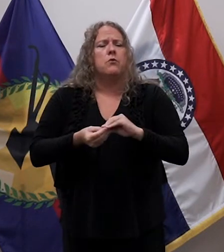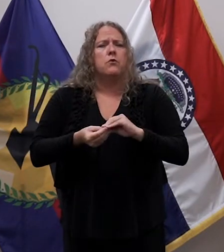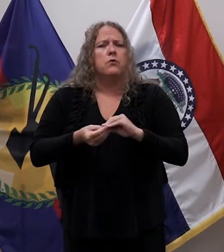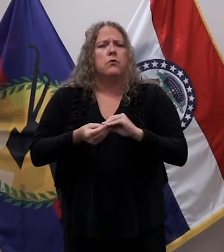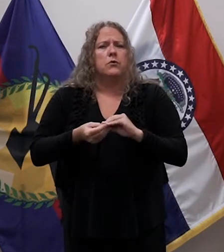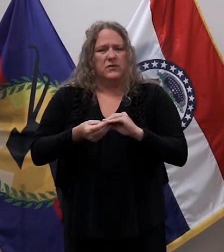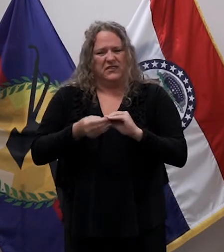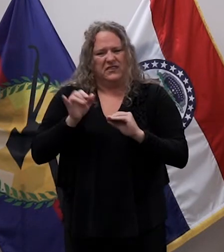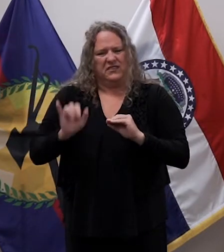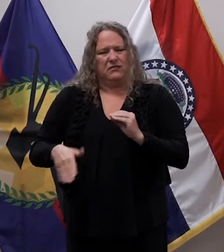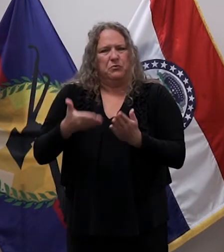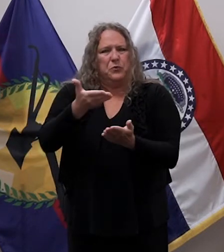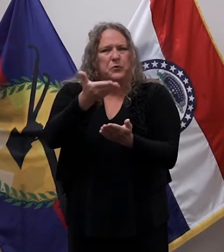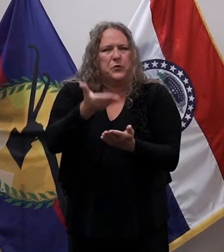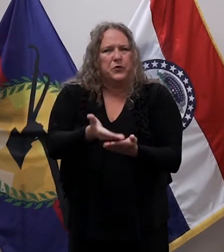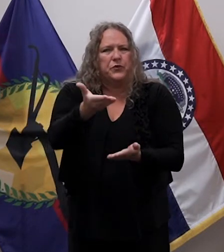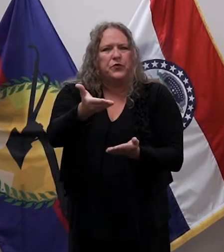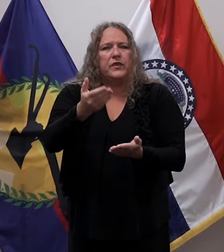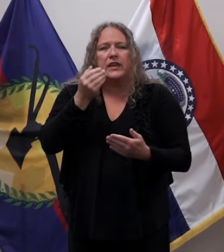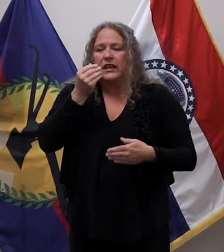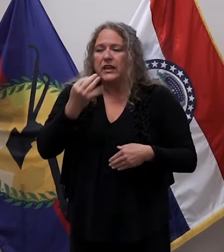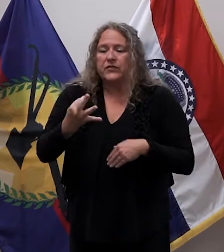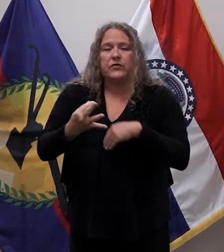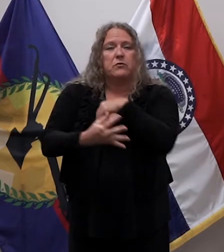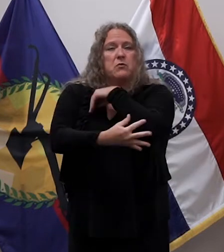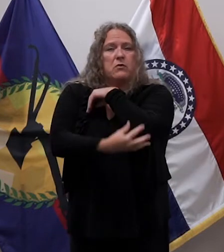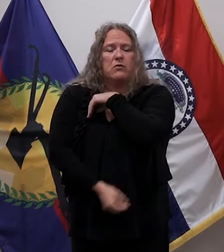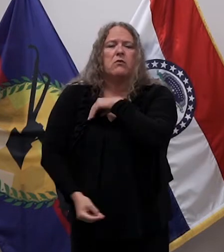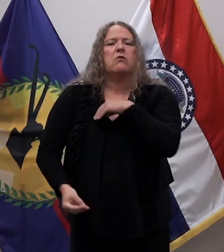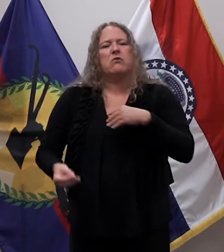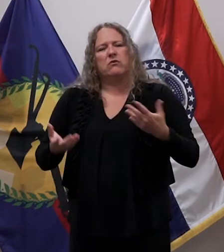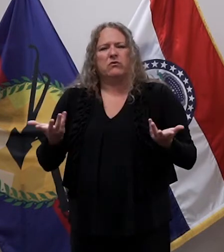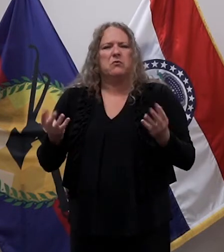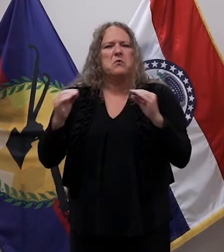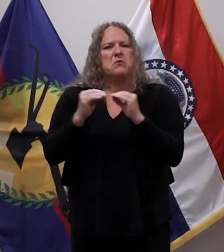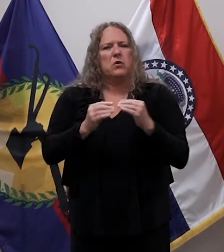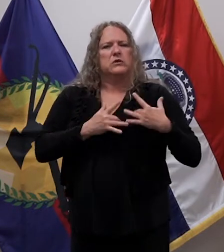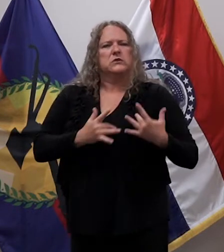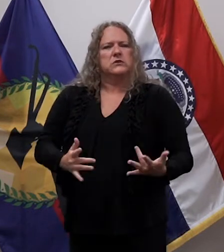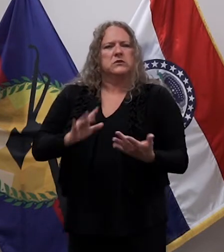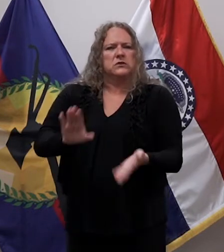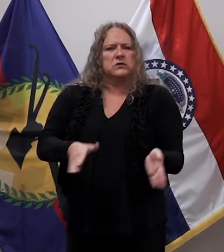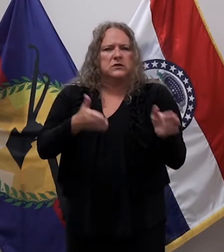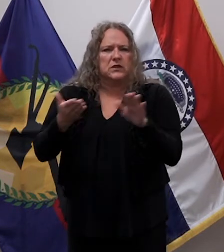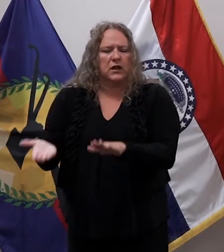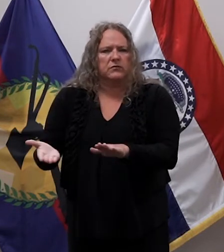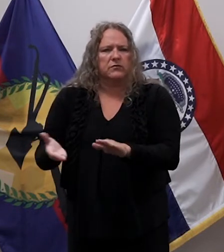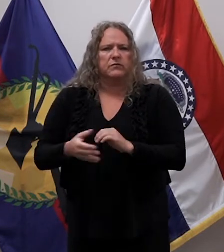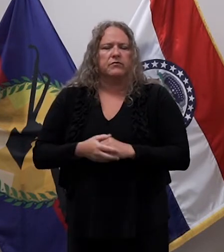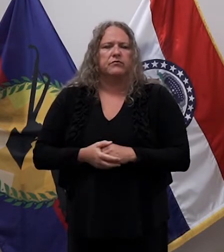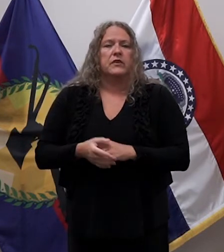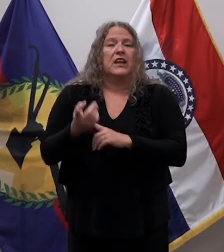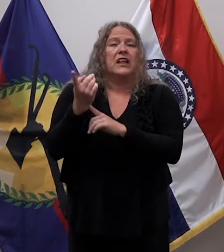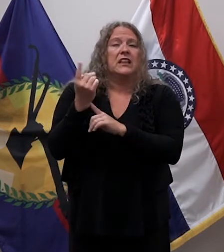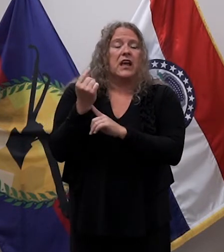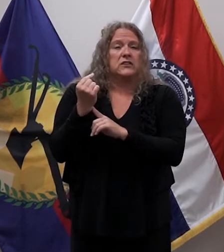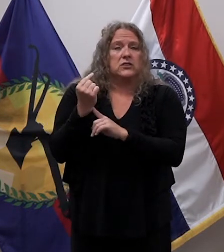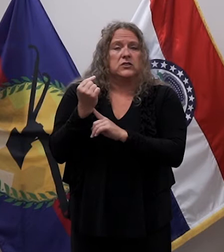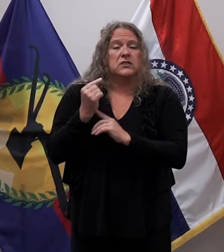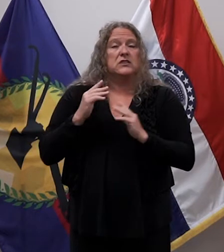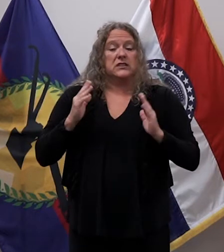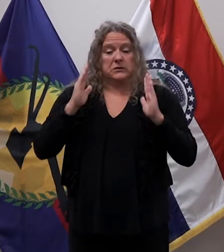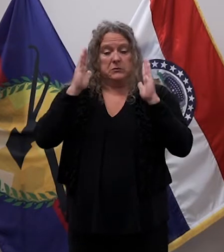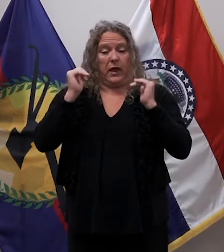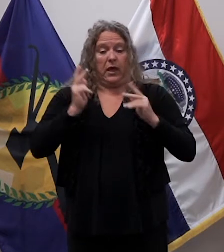disparities continue to play out here and across the country. In 2020, life expectancy in the United States dropped by